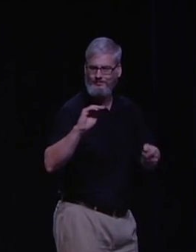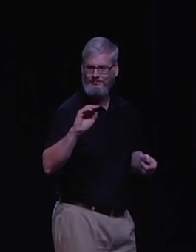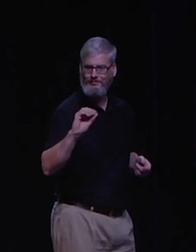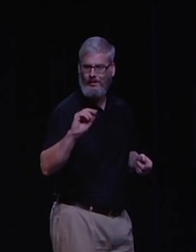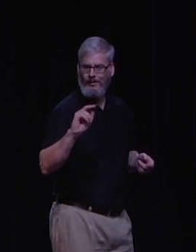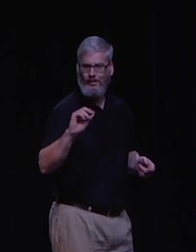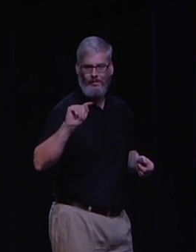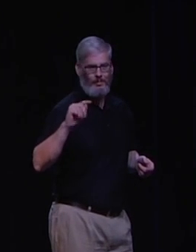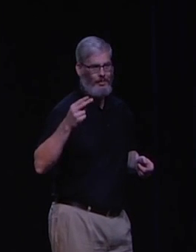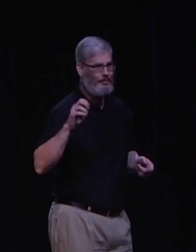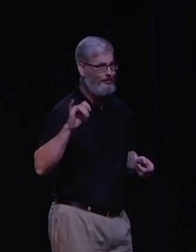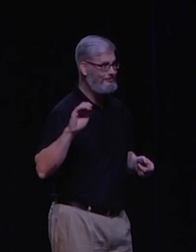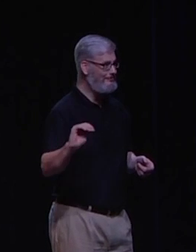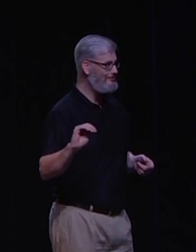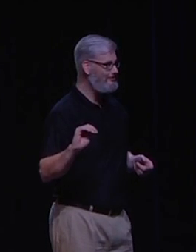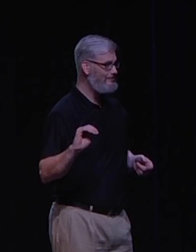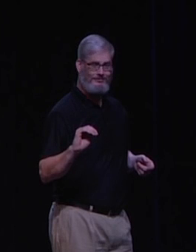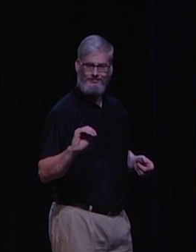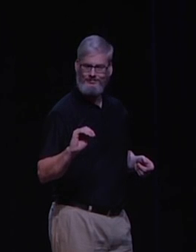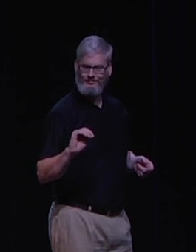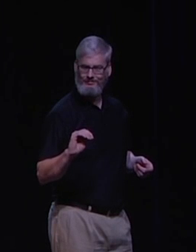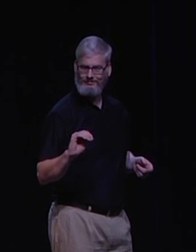Polytheism changed to monotheism.